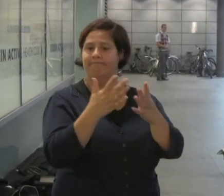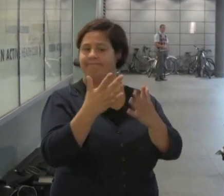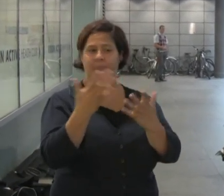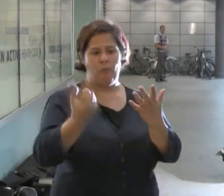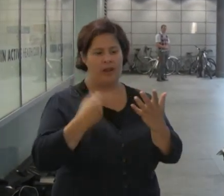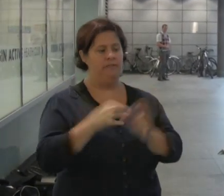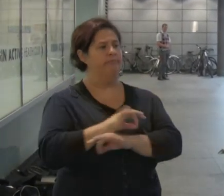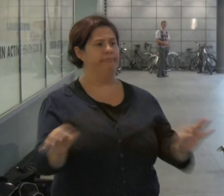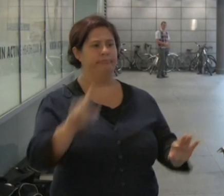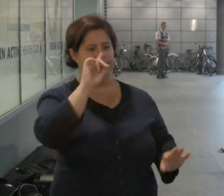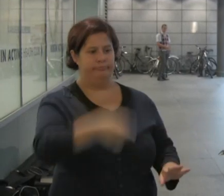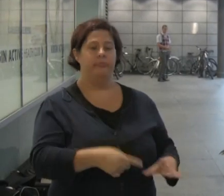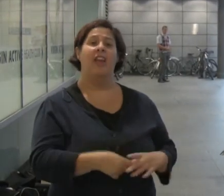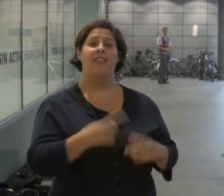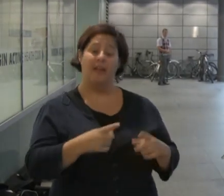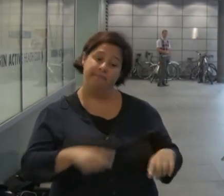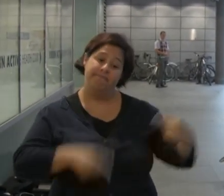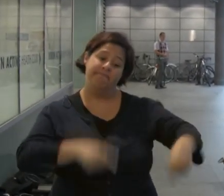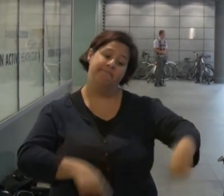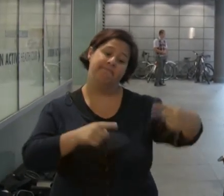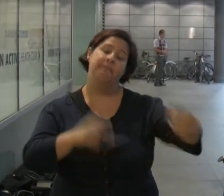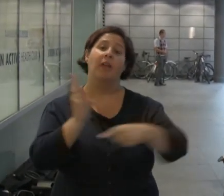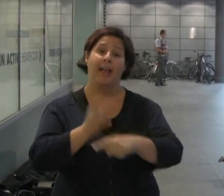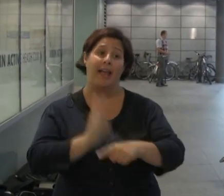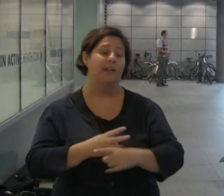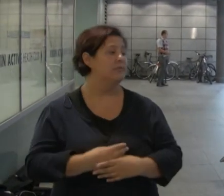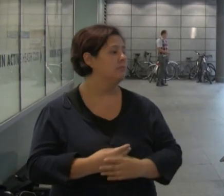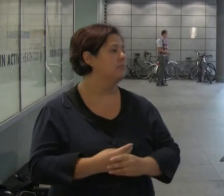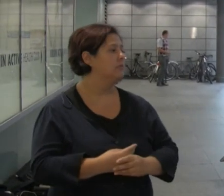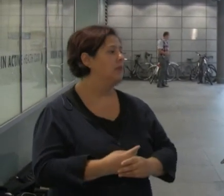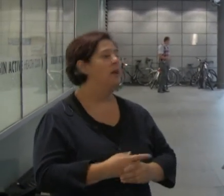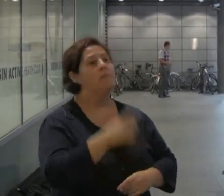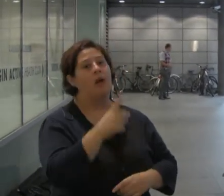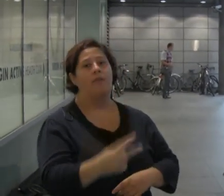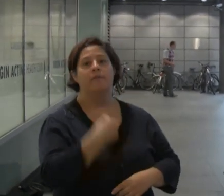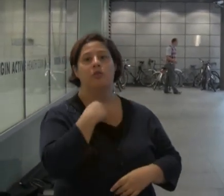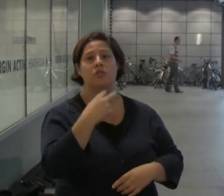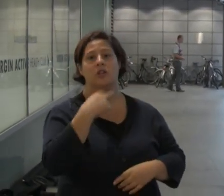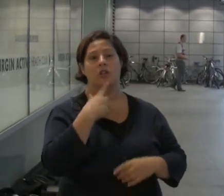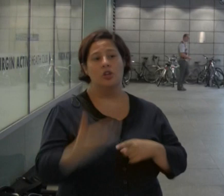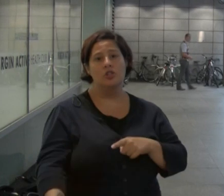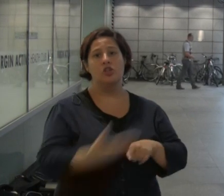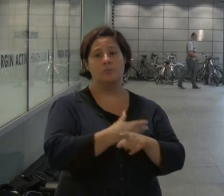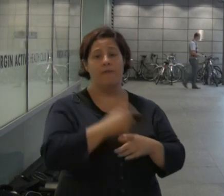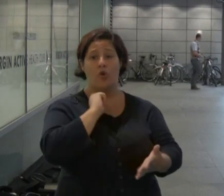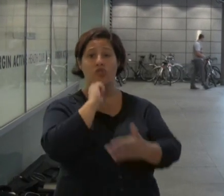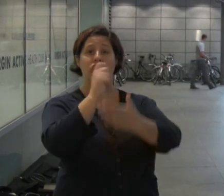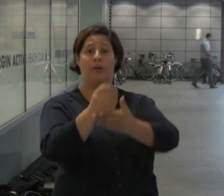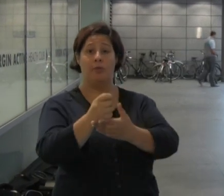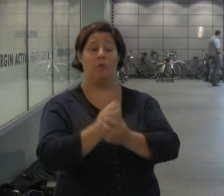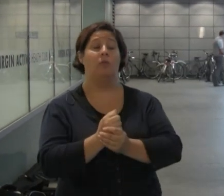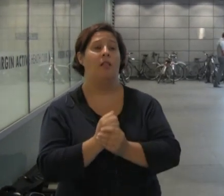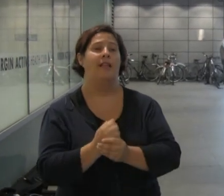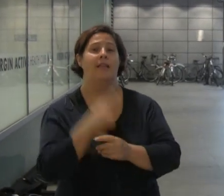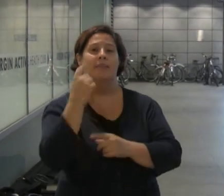for benefit. He then began appealing against the decision again. Sadly, a few days before another tribunal date was set,